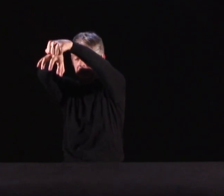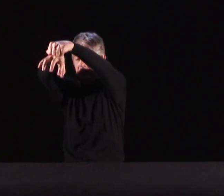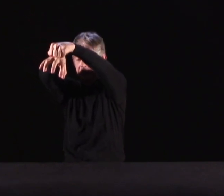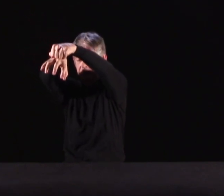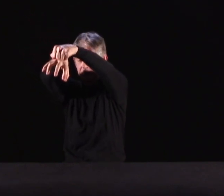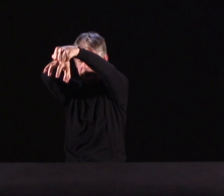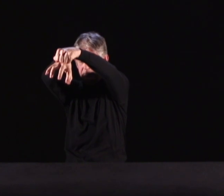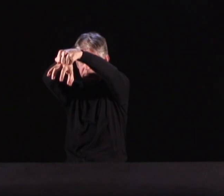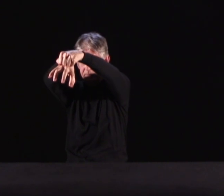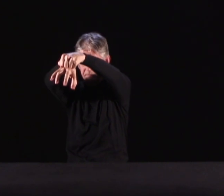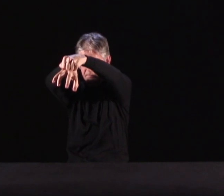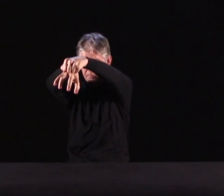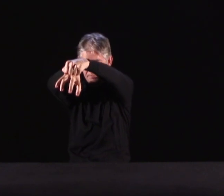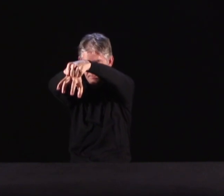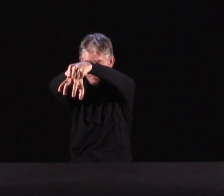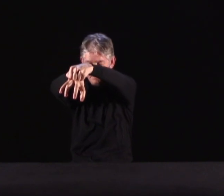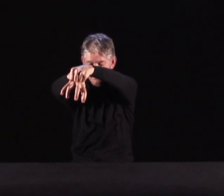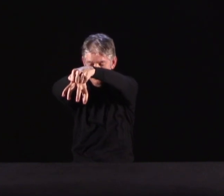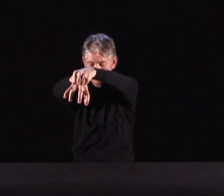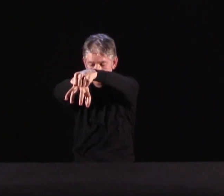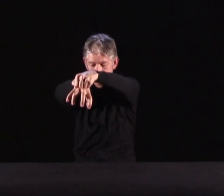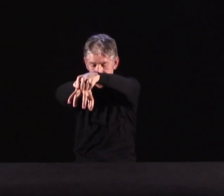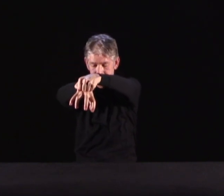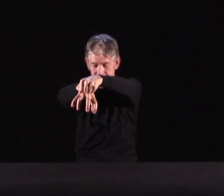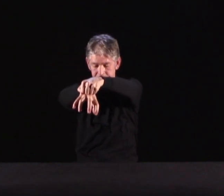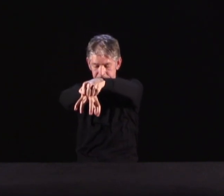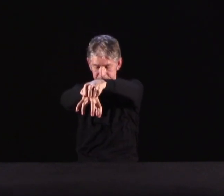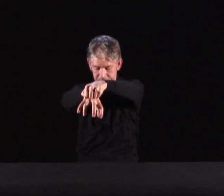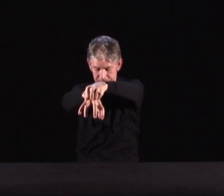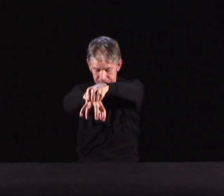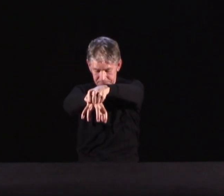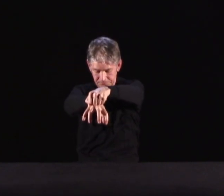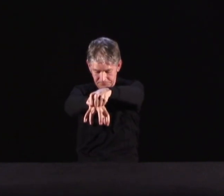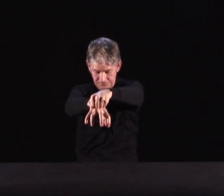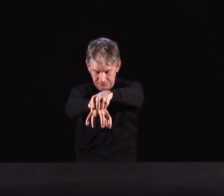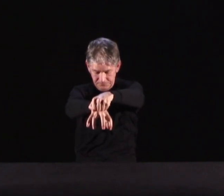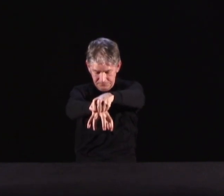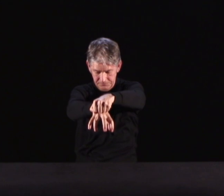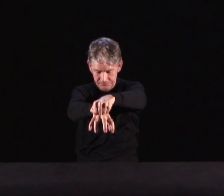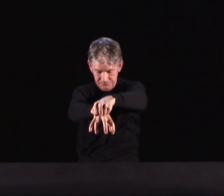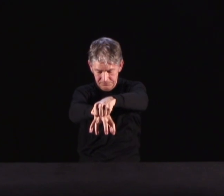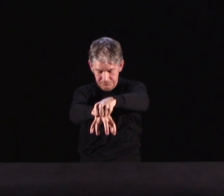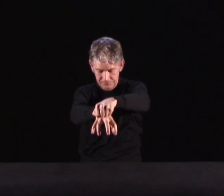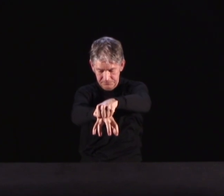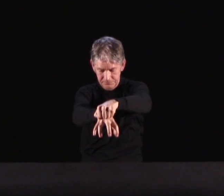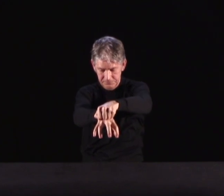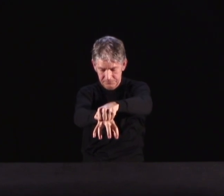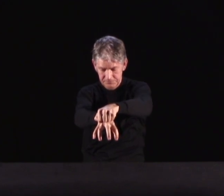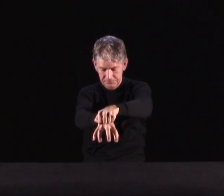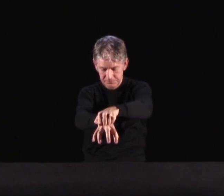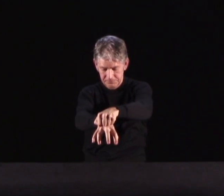feet down, two and a half. Picking up some dust. 30 feet, two and a half down. Great shadow. Four